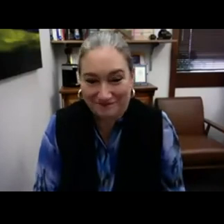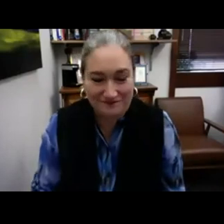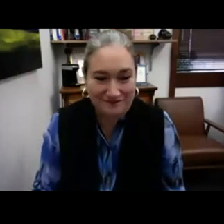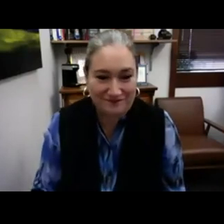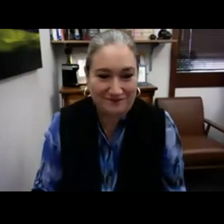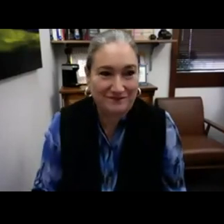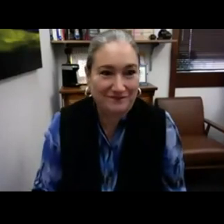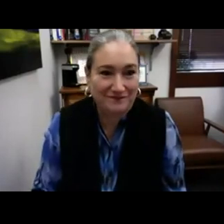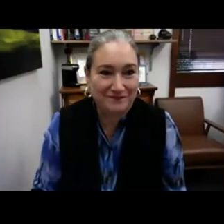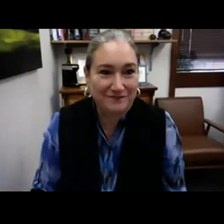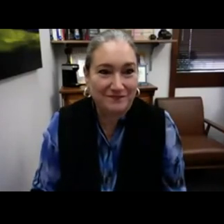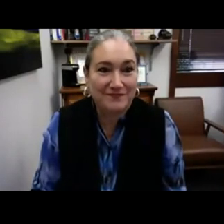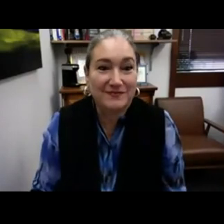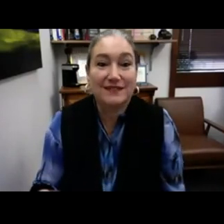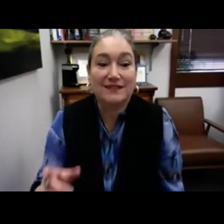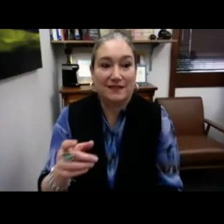is yours.